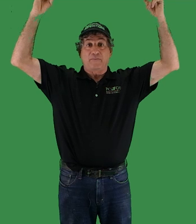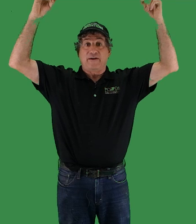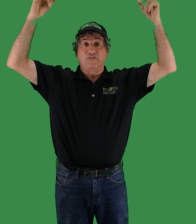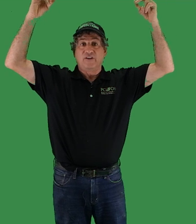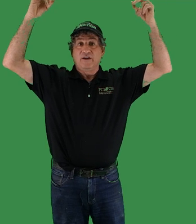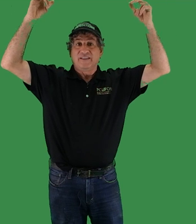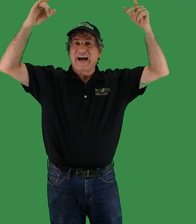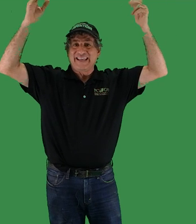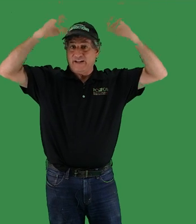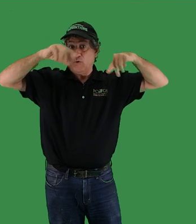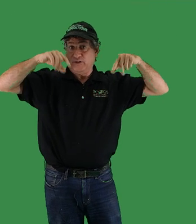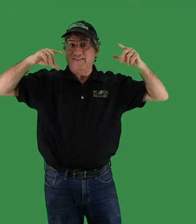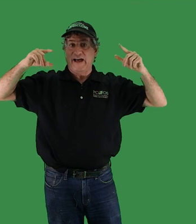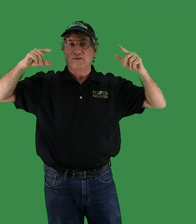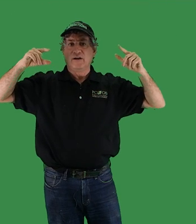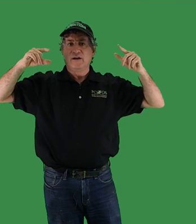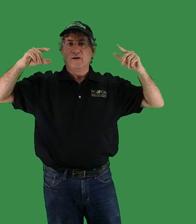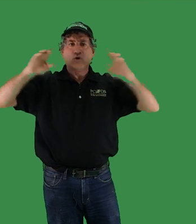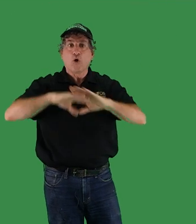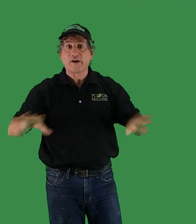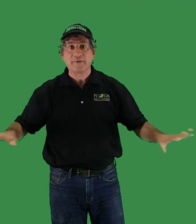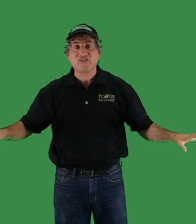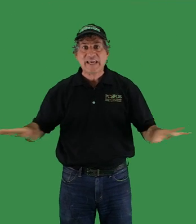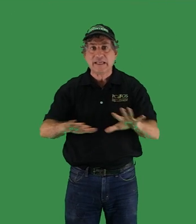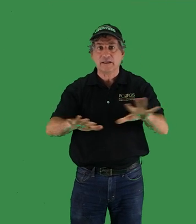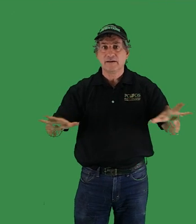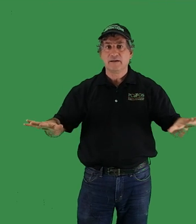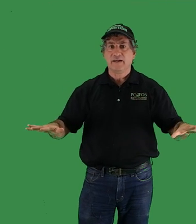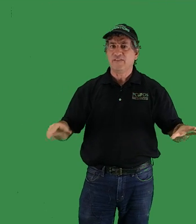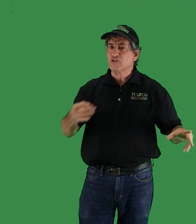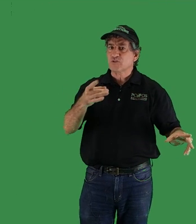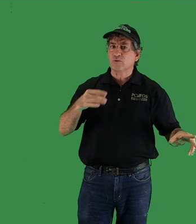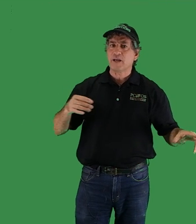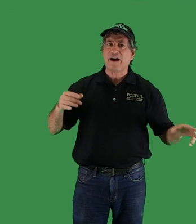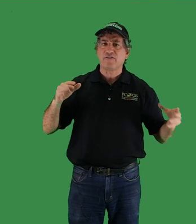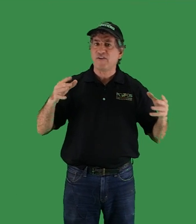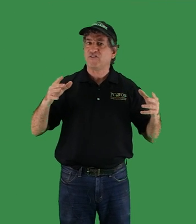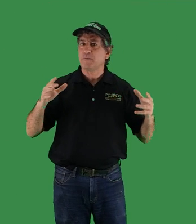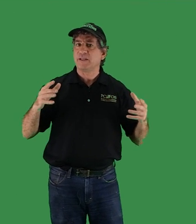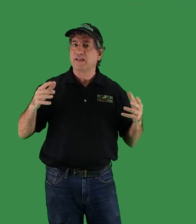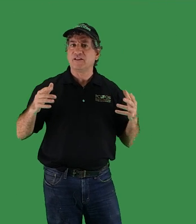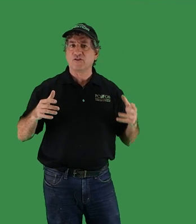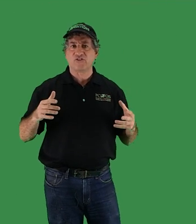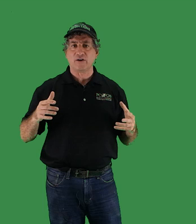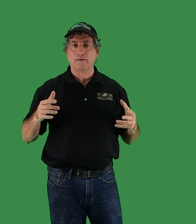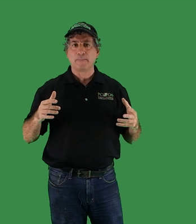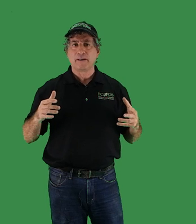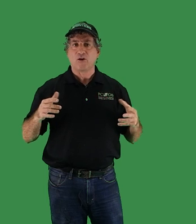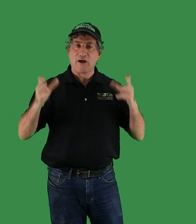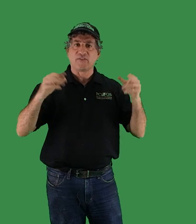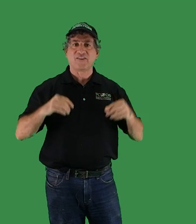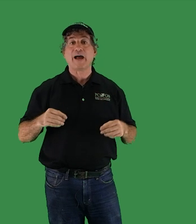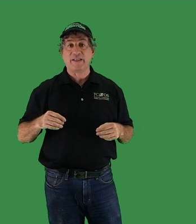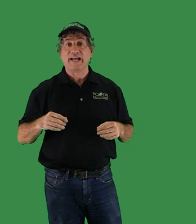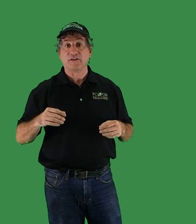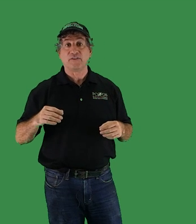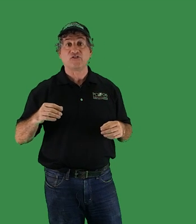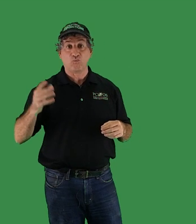mountains, not yet eroded down, were nowhere to be seen. And this was only about 50 million years ago, around the time that elephants and